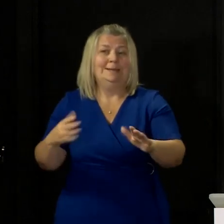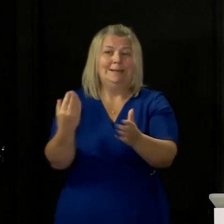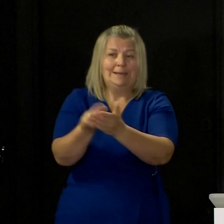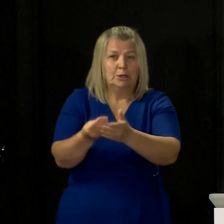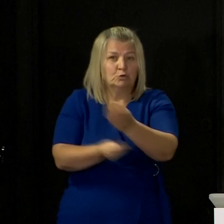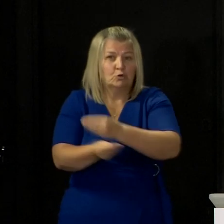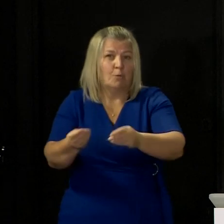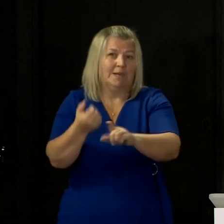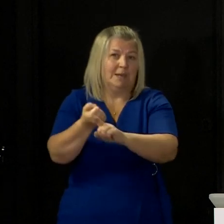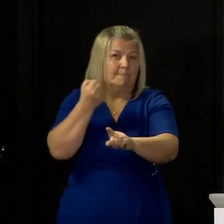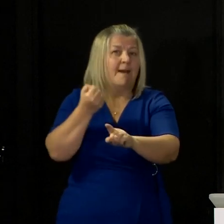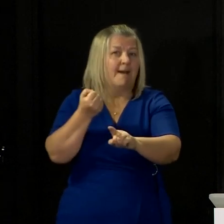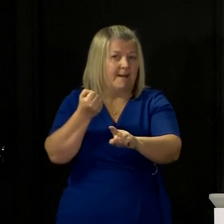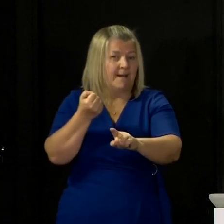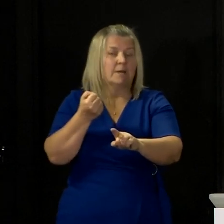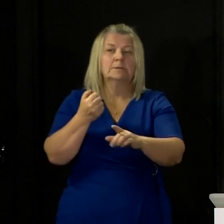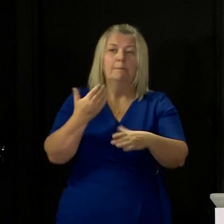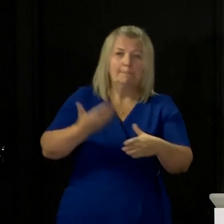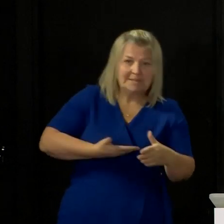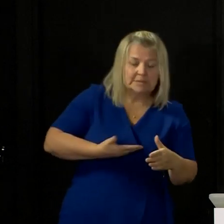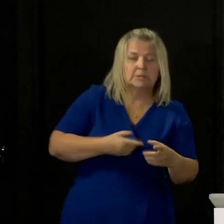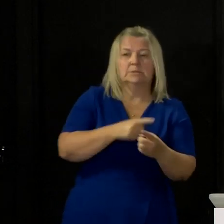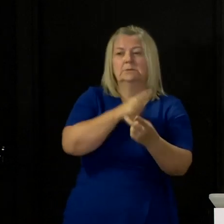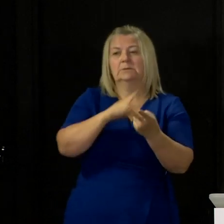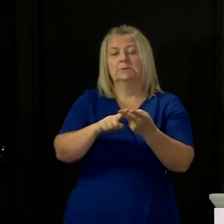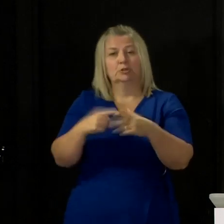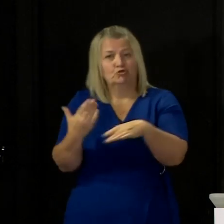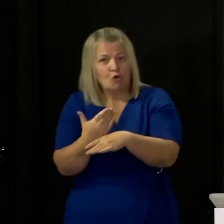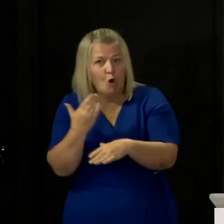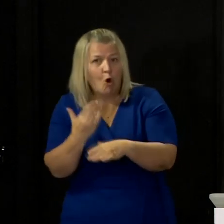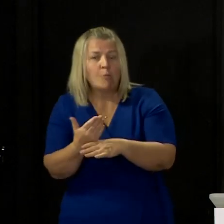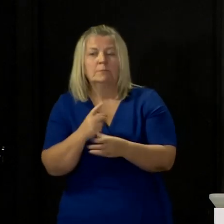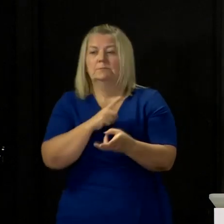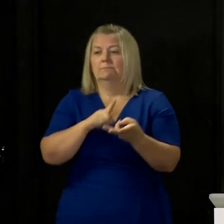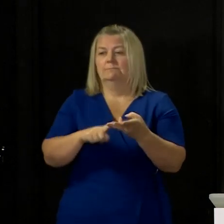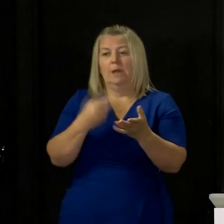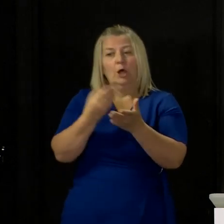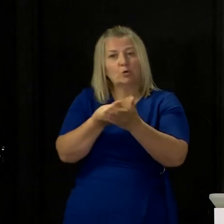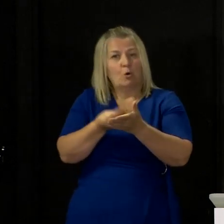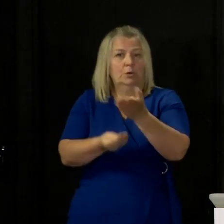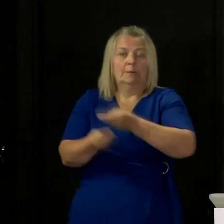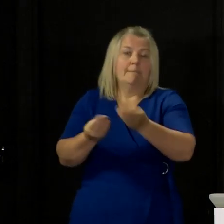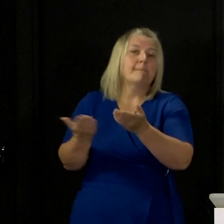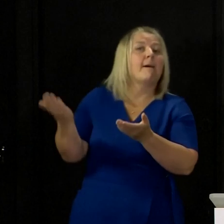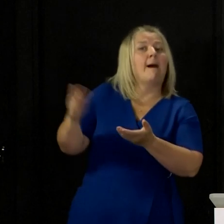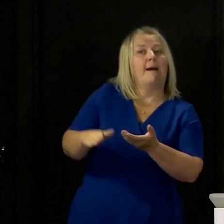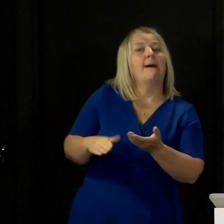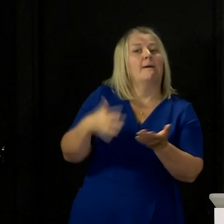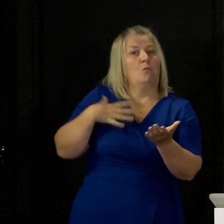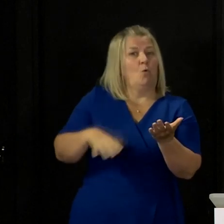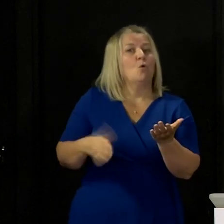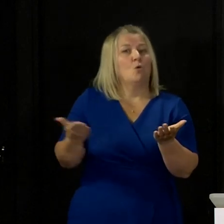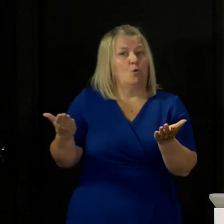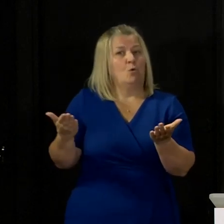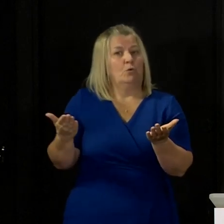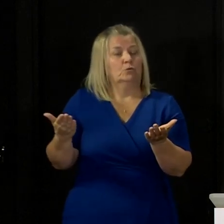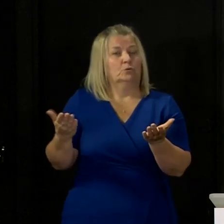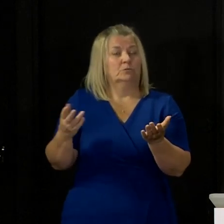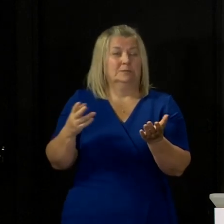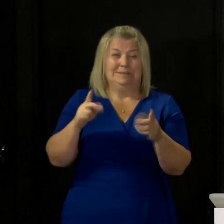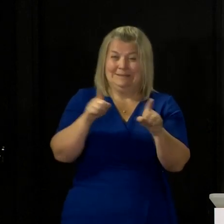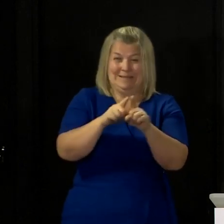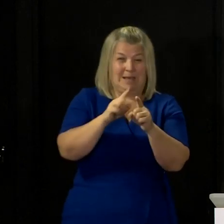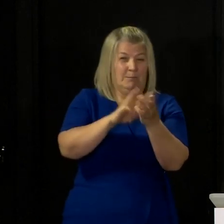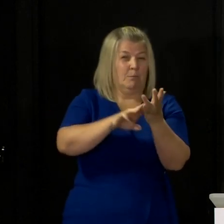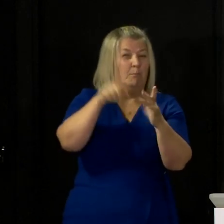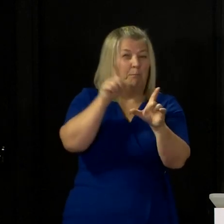businesses and the impact on jobs and to get the economy back to a normal way of operating as quickly as possible and that's true in Moray as it